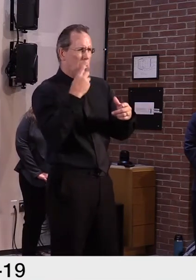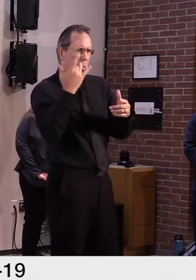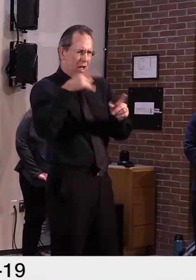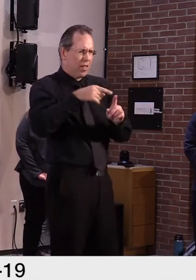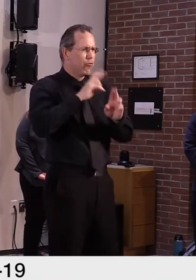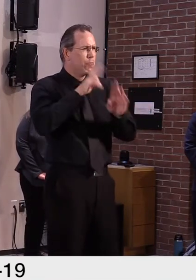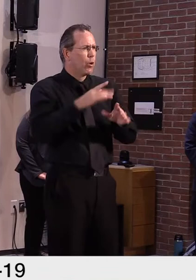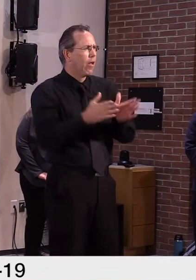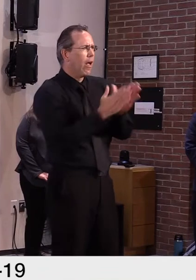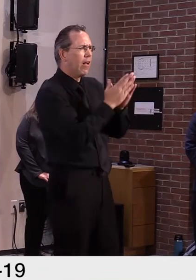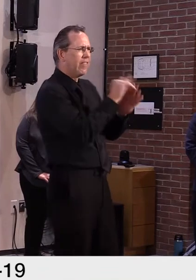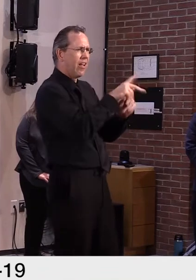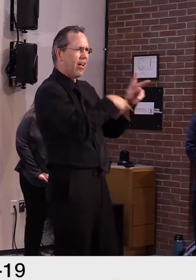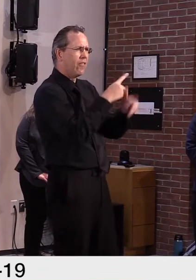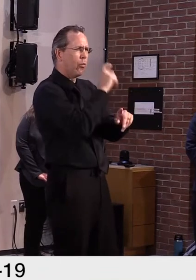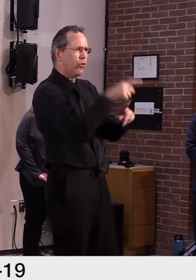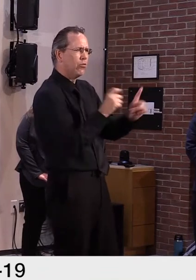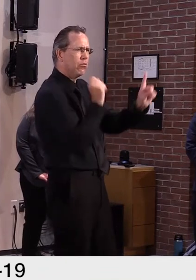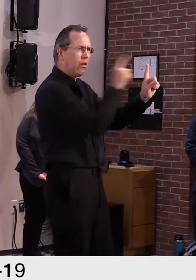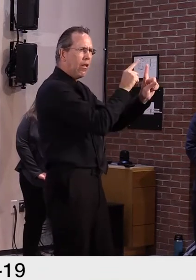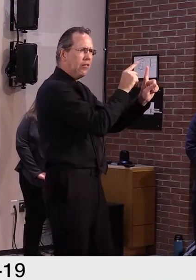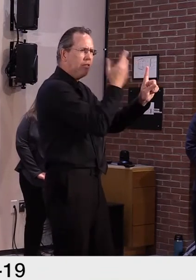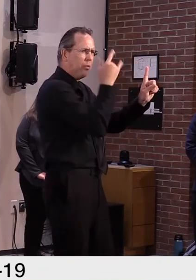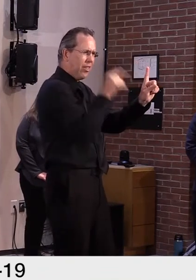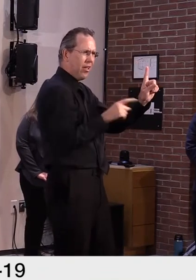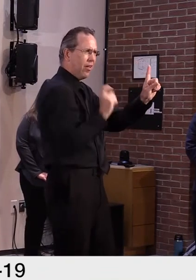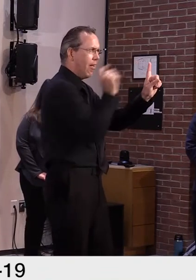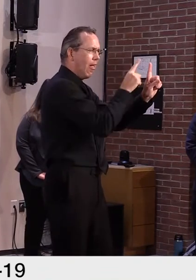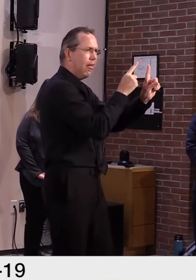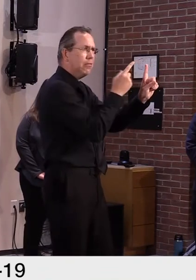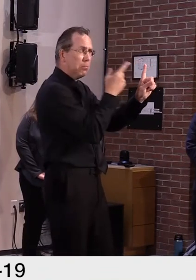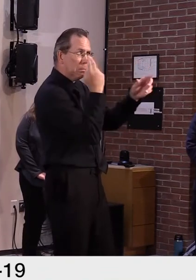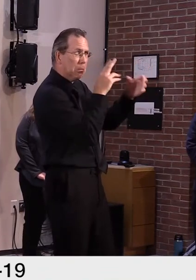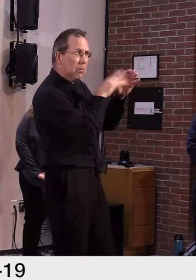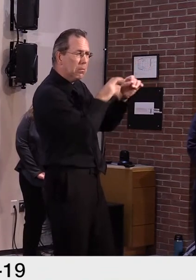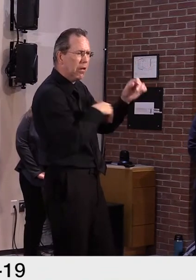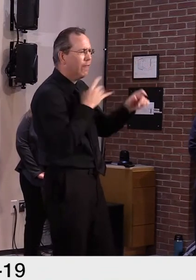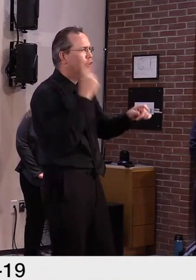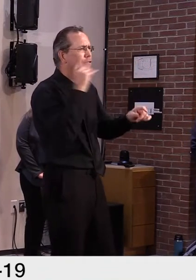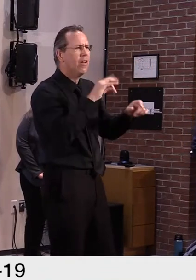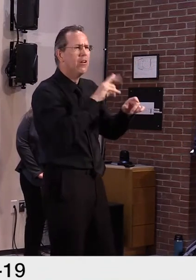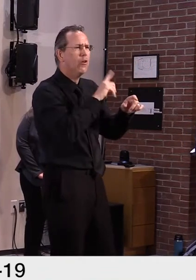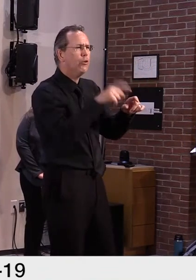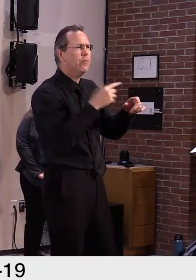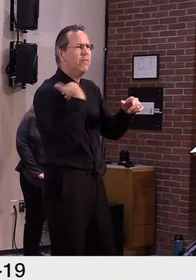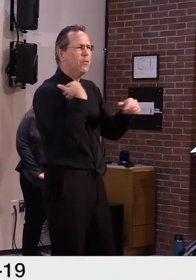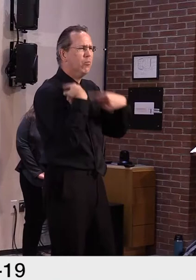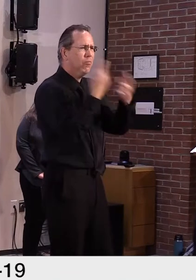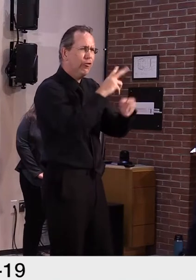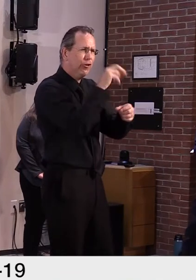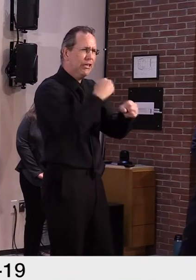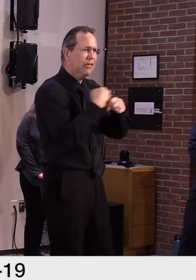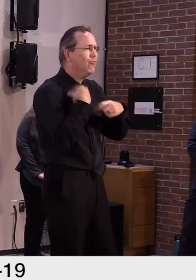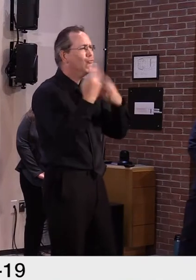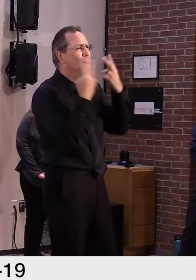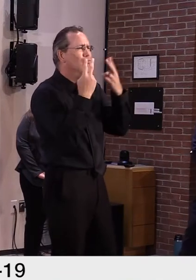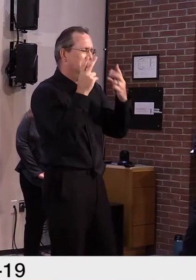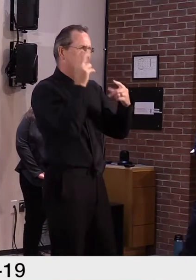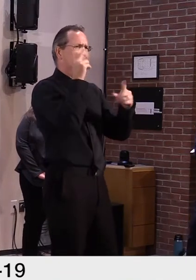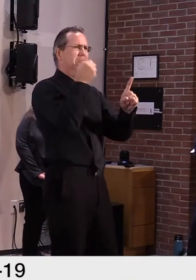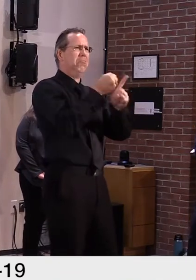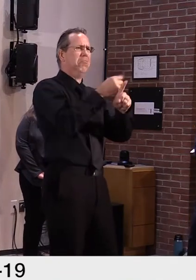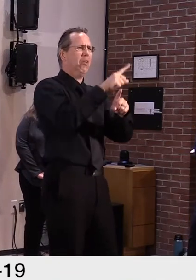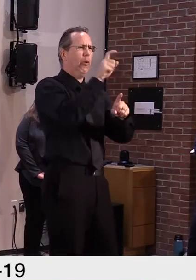galvanized that divide that we see that is happening right now, and it's dangerous. People are